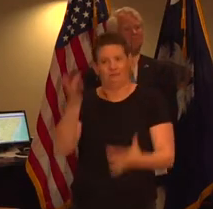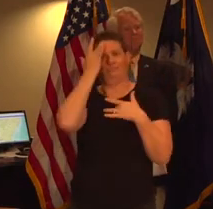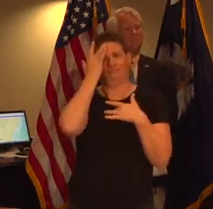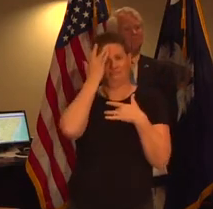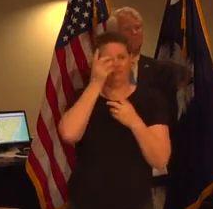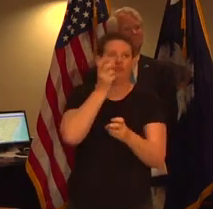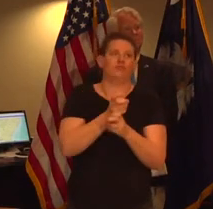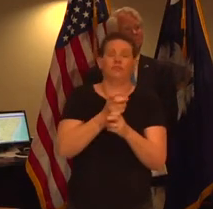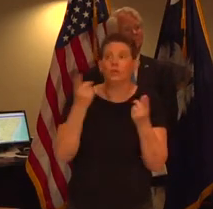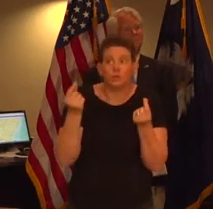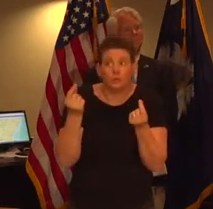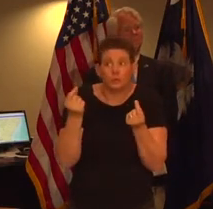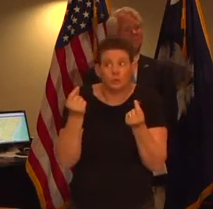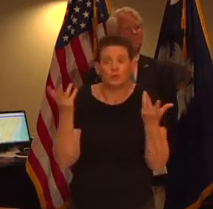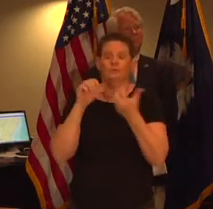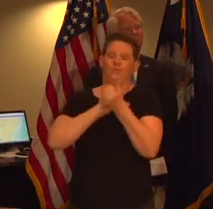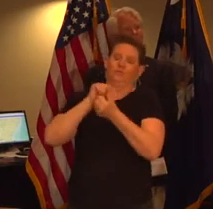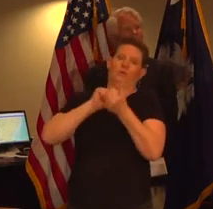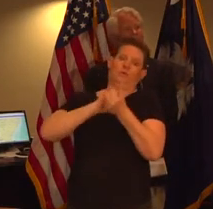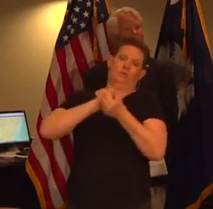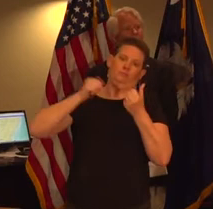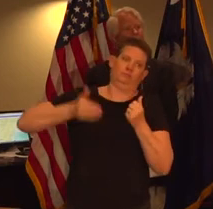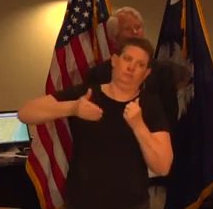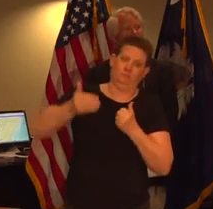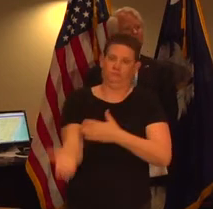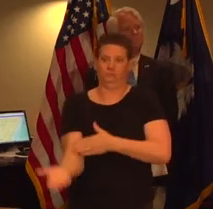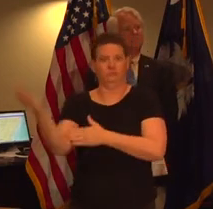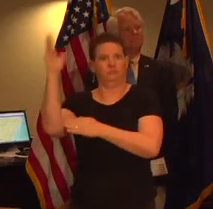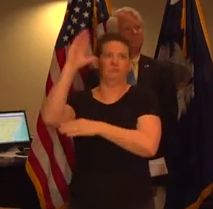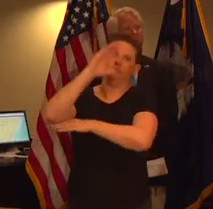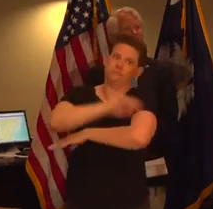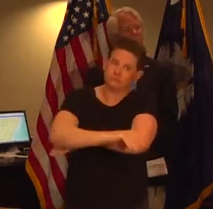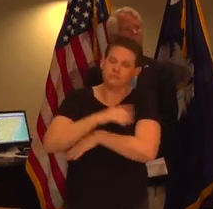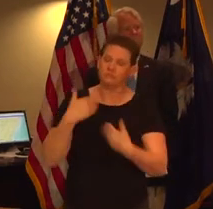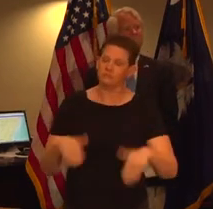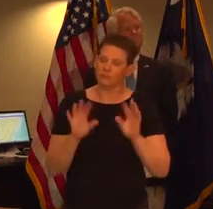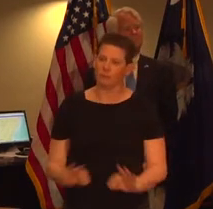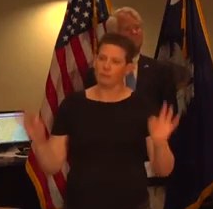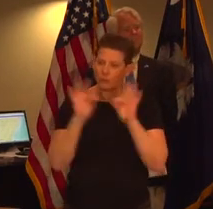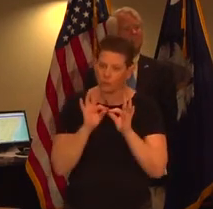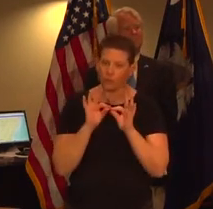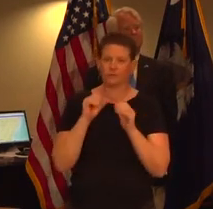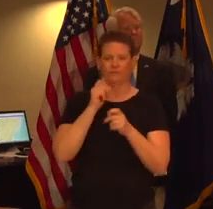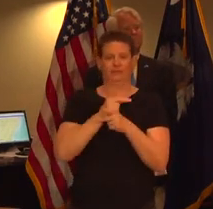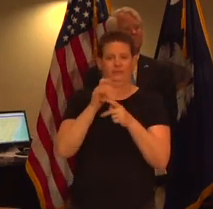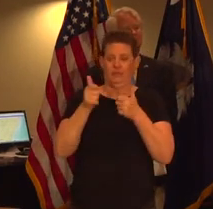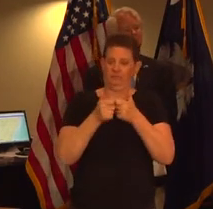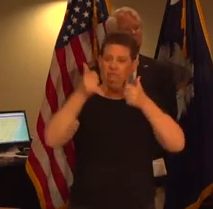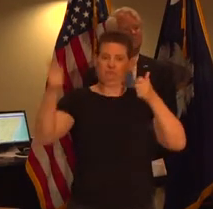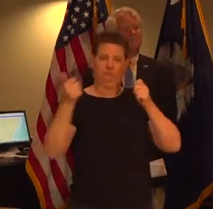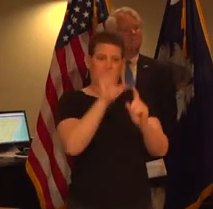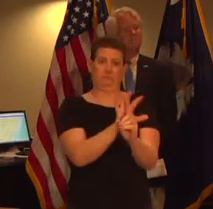must keep washing your hands all day long and that's why it's important to stay away keep that social distance from